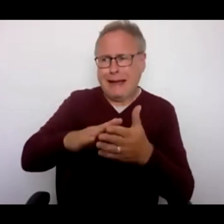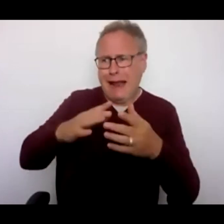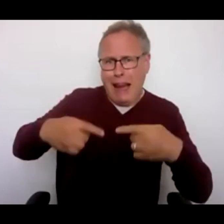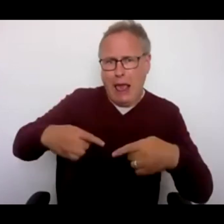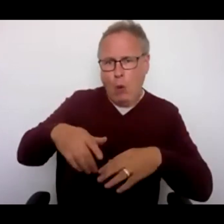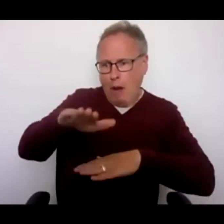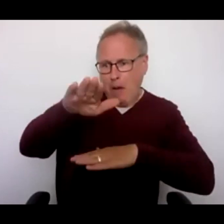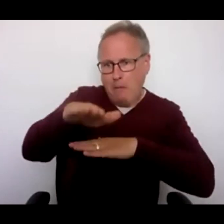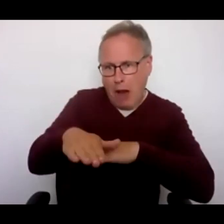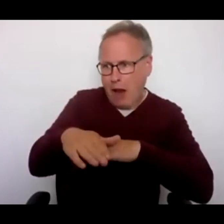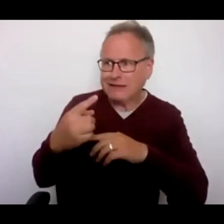disabled.